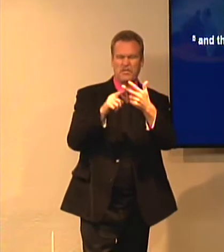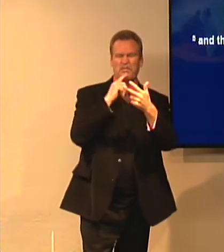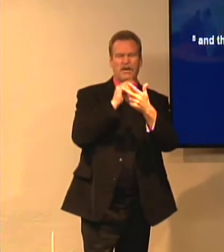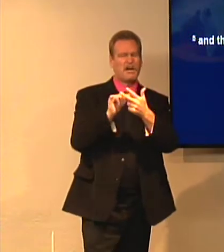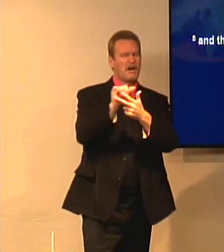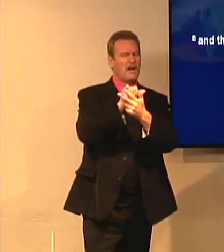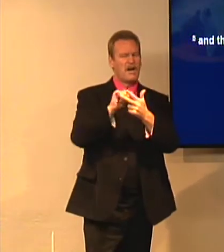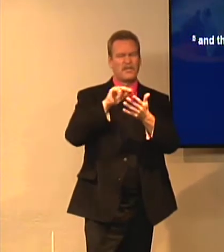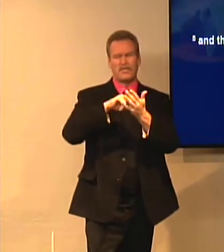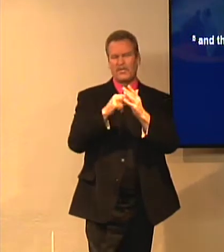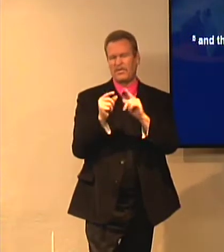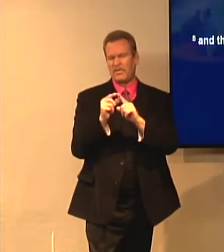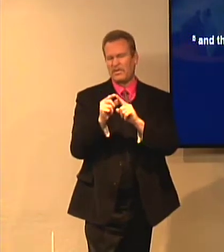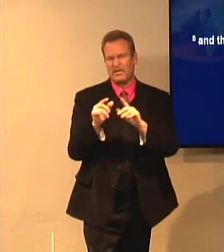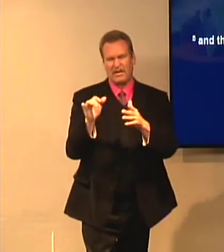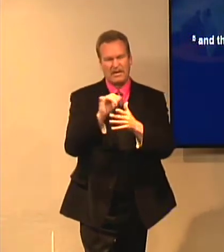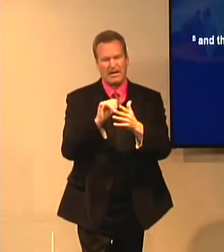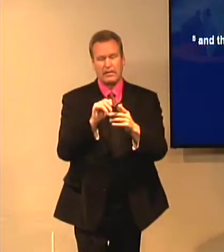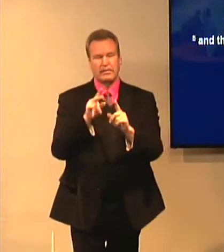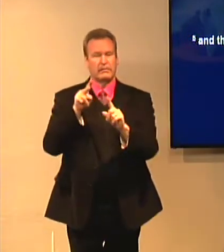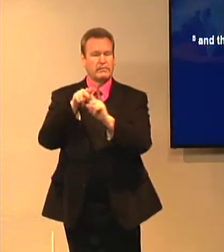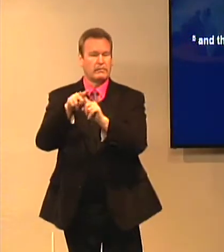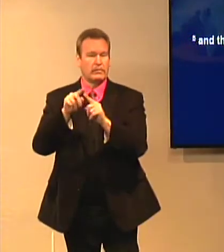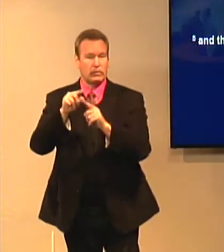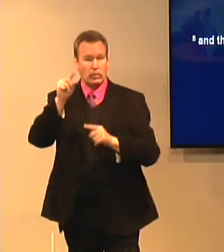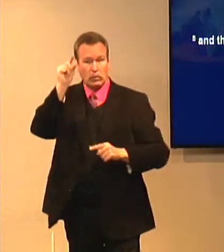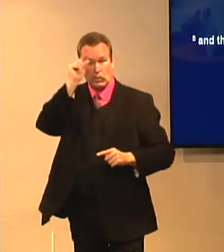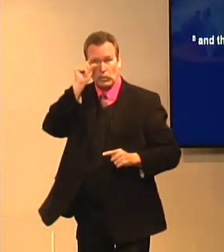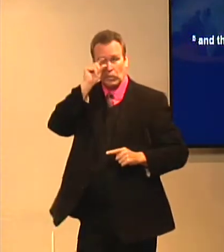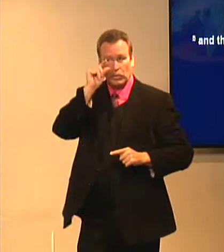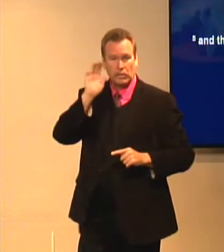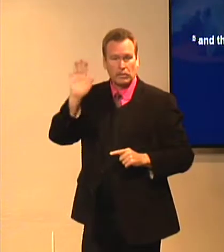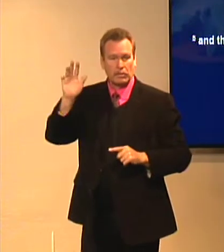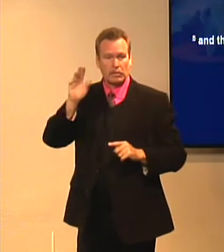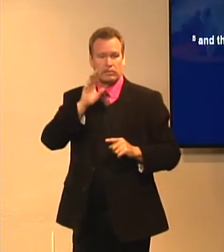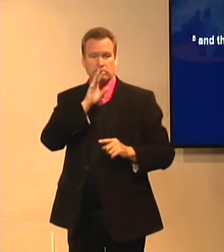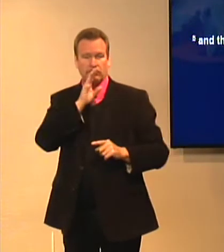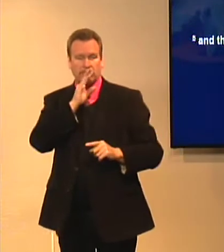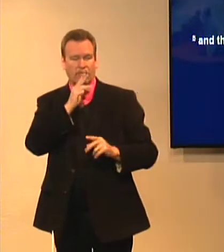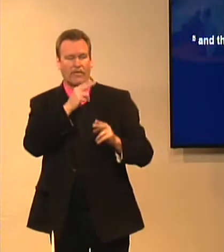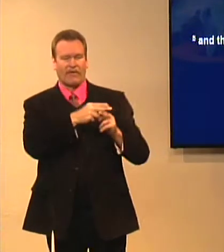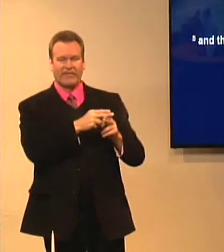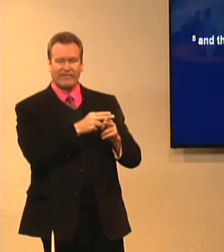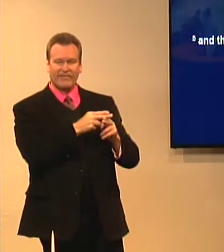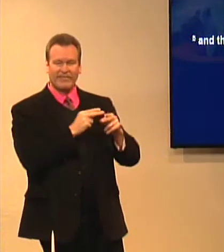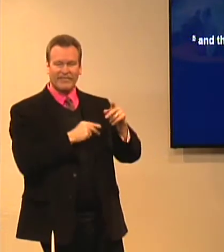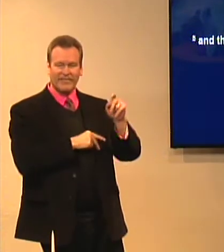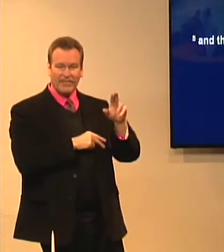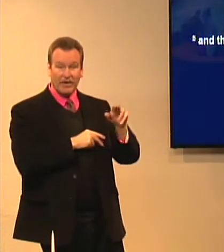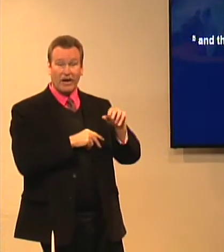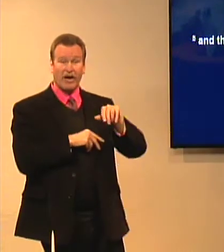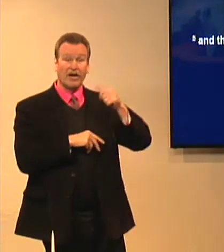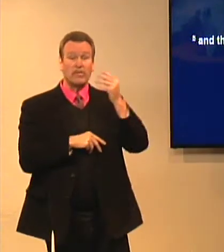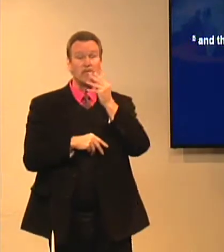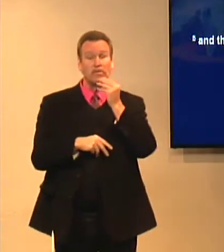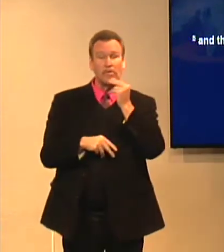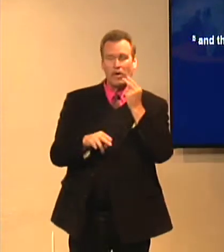Pantus, they all have the same name. In the Greek language, they are given the same name.